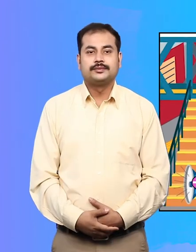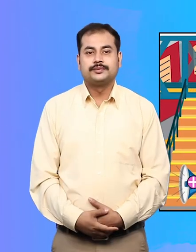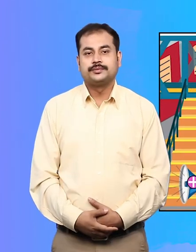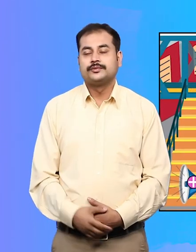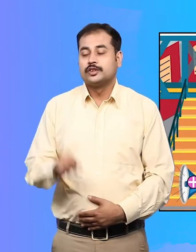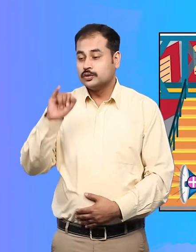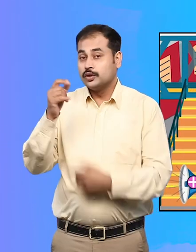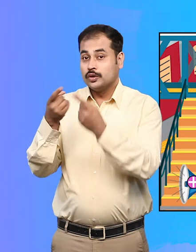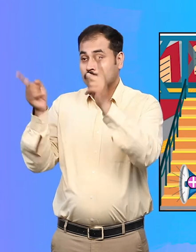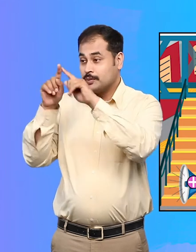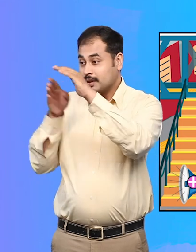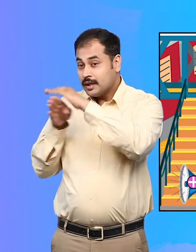Accessible washrooms.